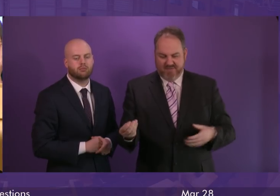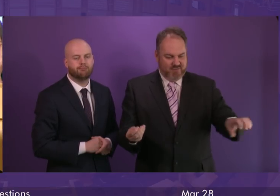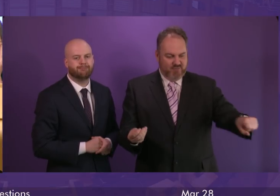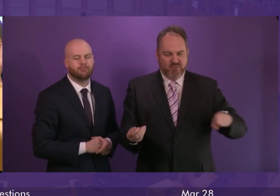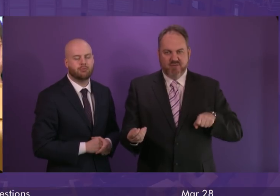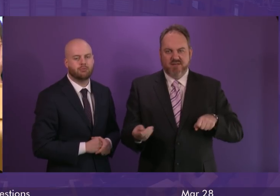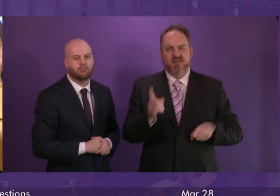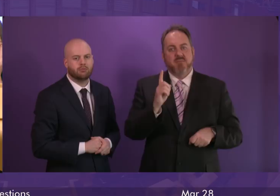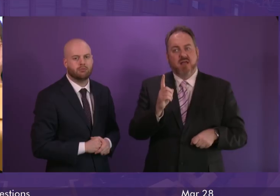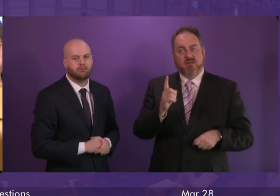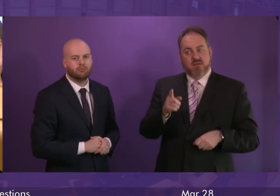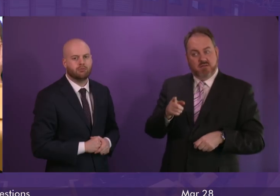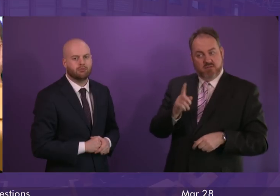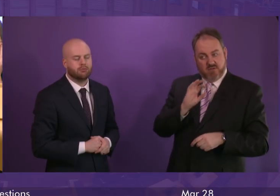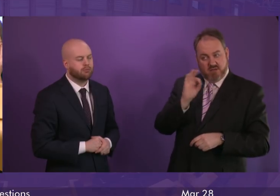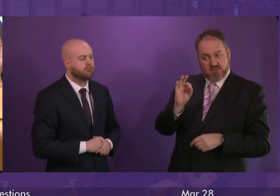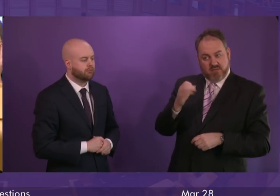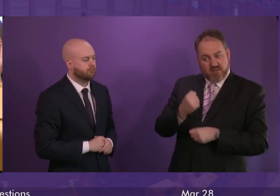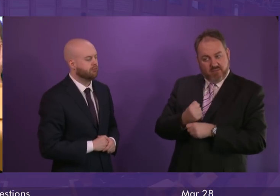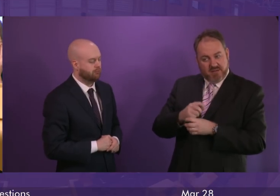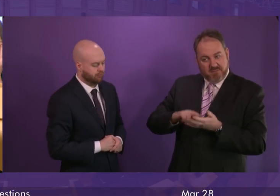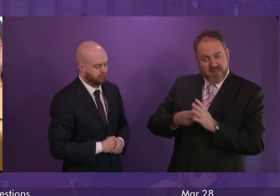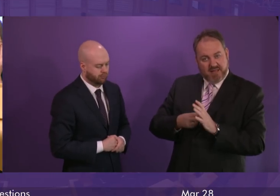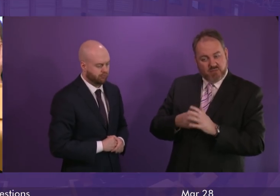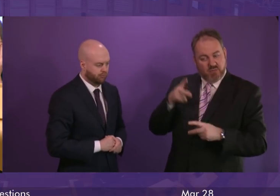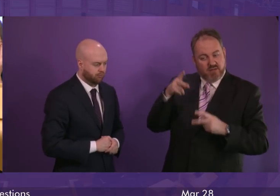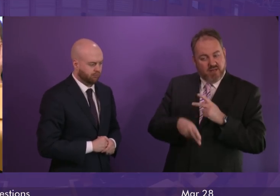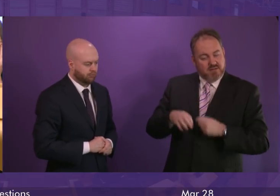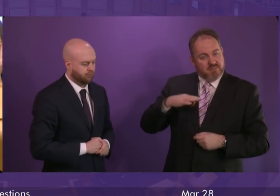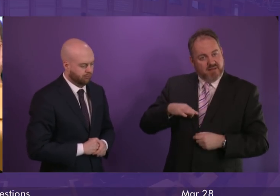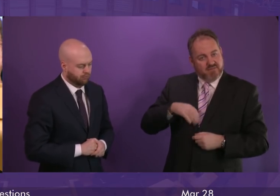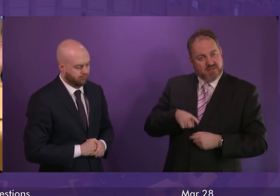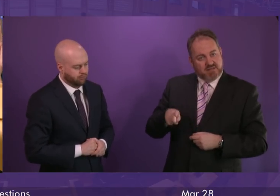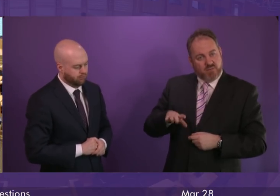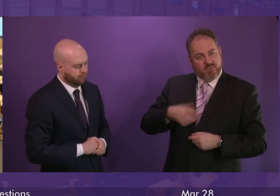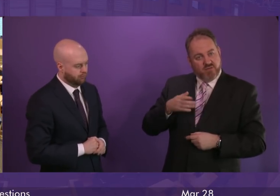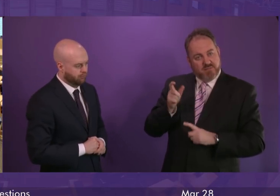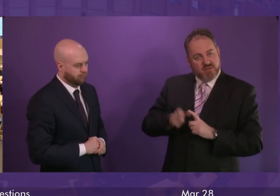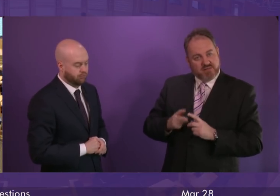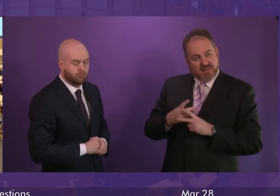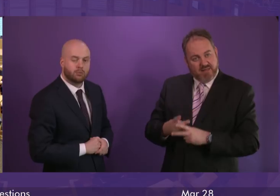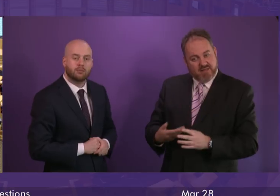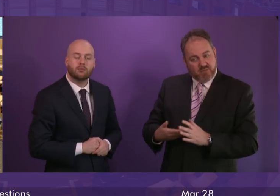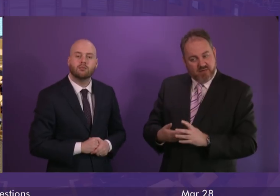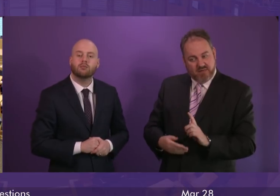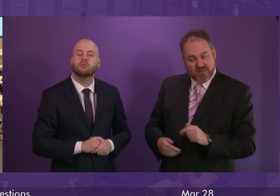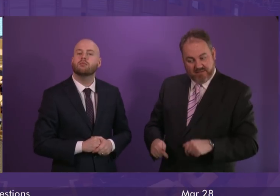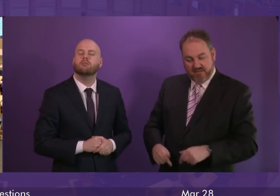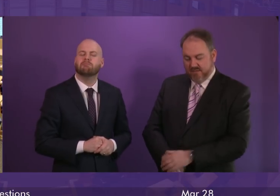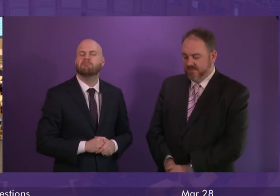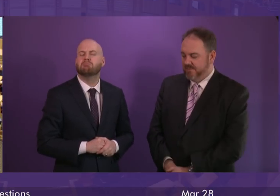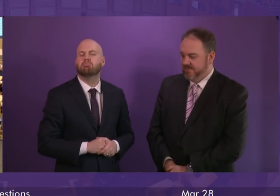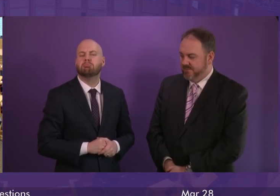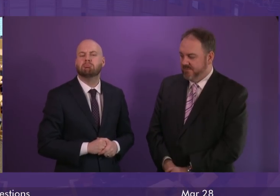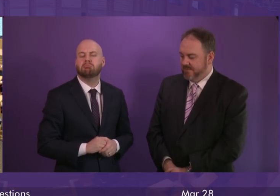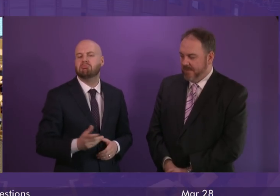commitment not to consequentially cut the disability benefits for people who do receive free personal care? First Minister. No, there's